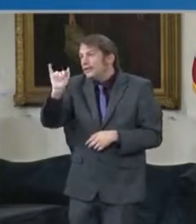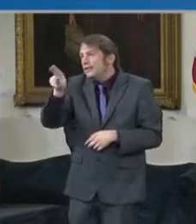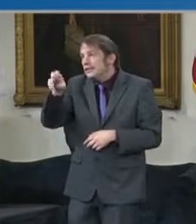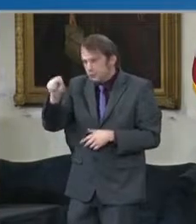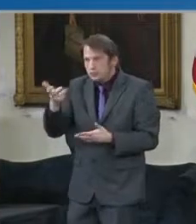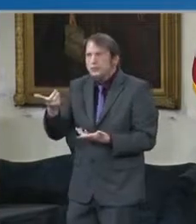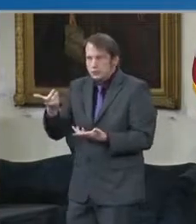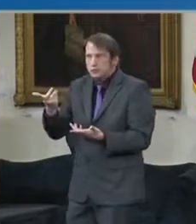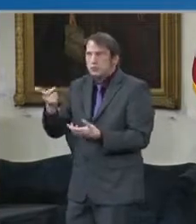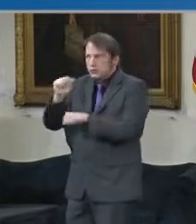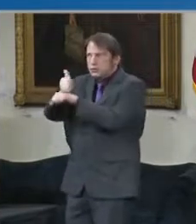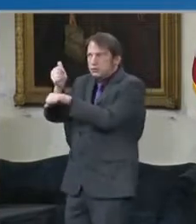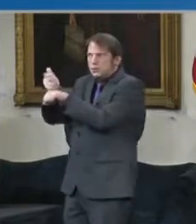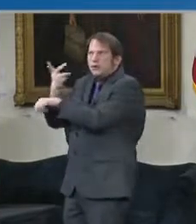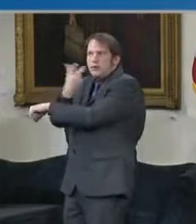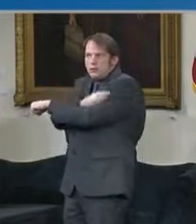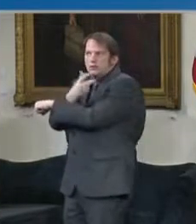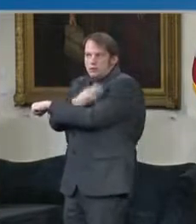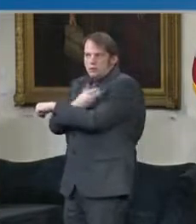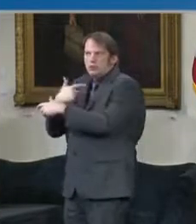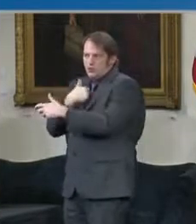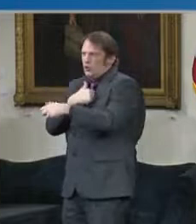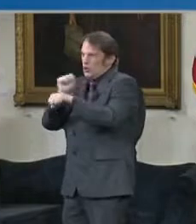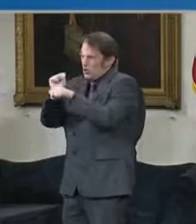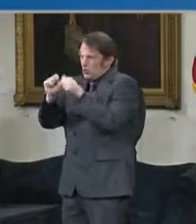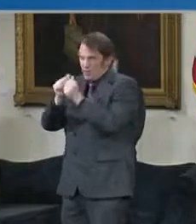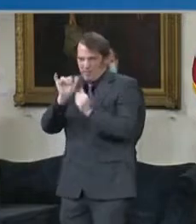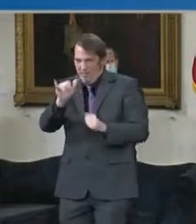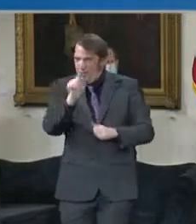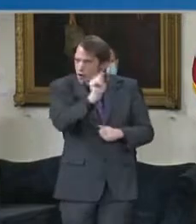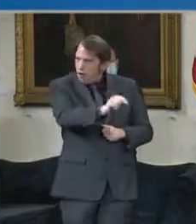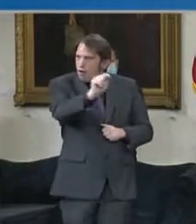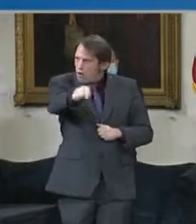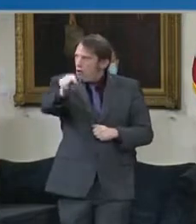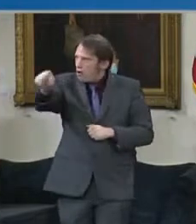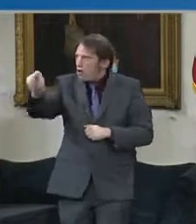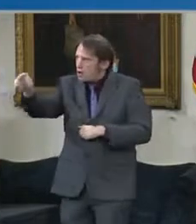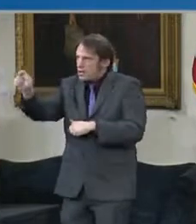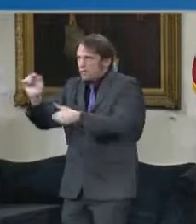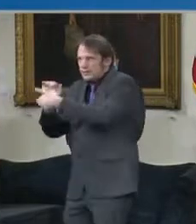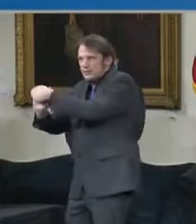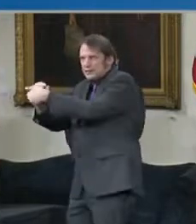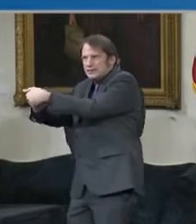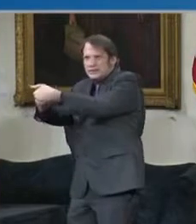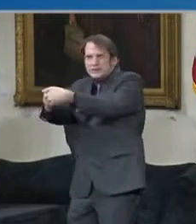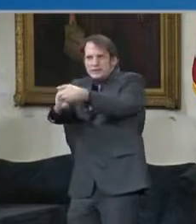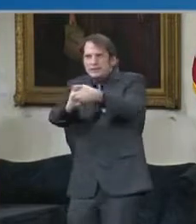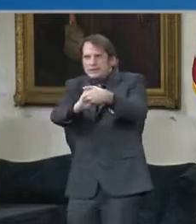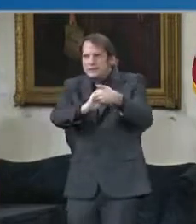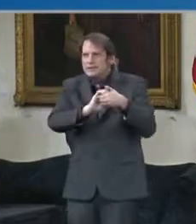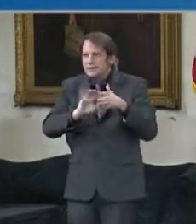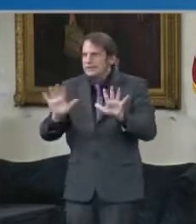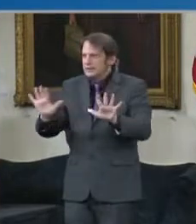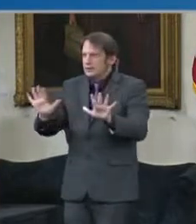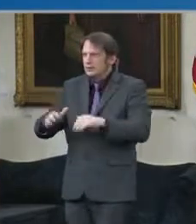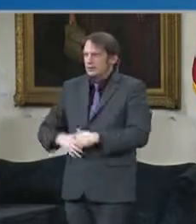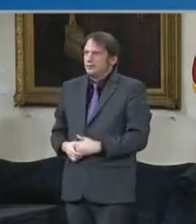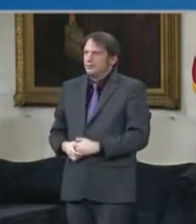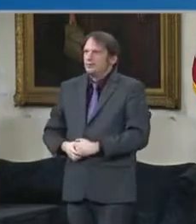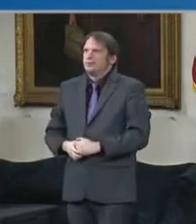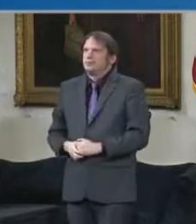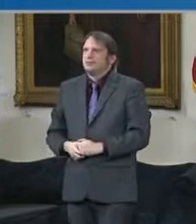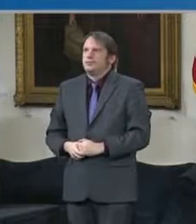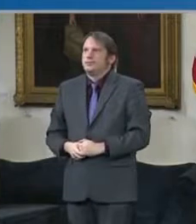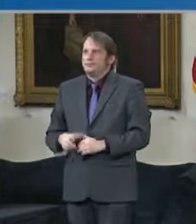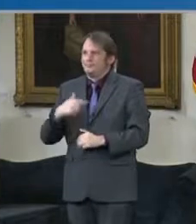up and we will continue to work in tandem with them and various locations across Maryland. We are. We are looking forward to working